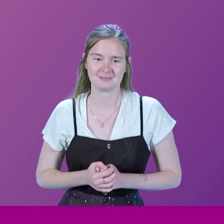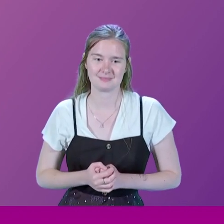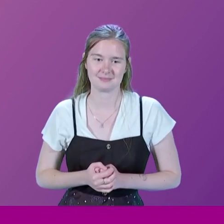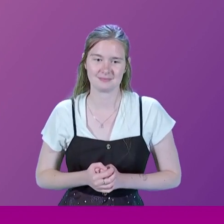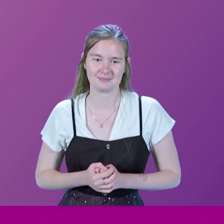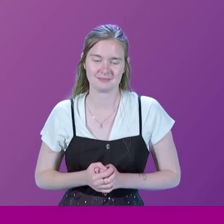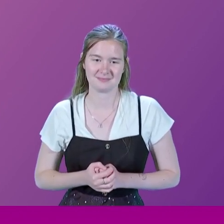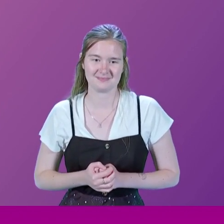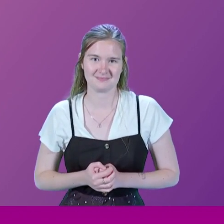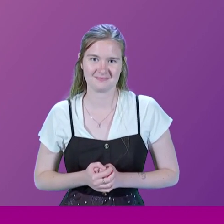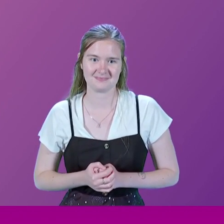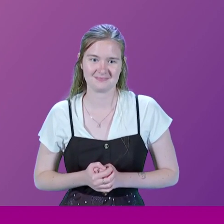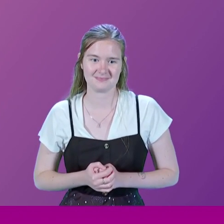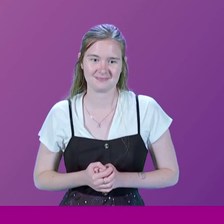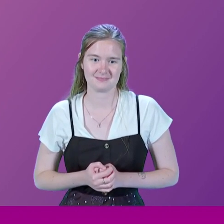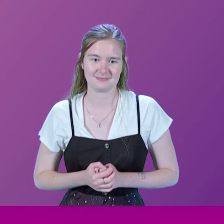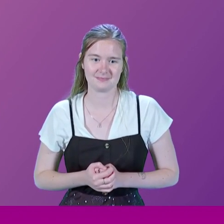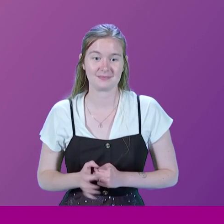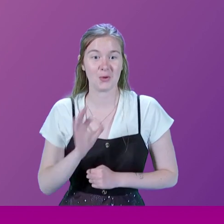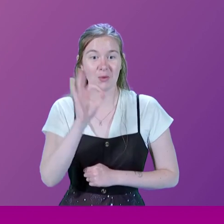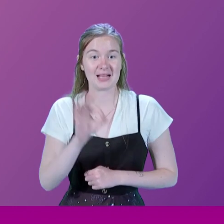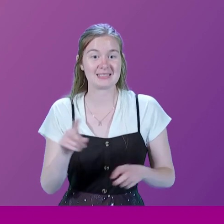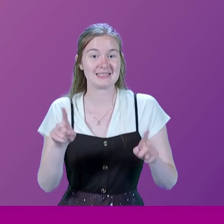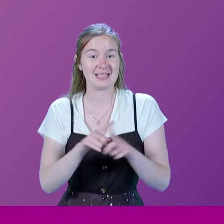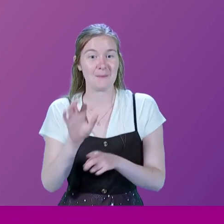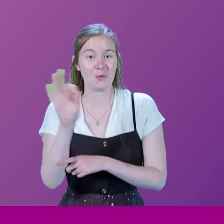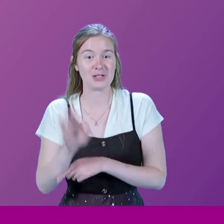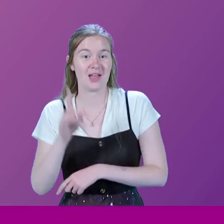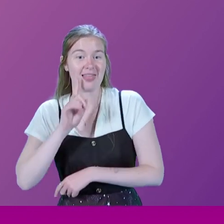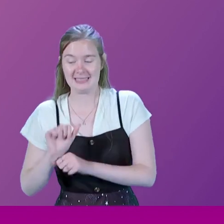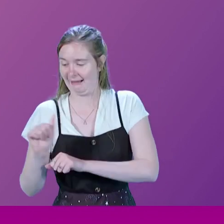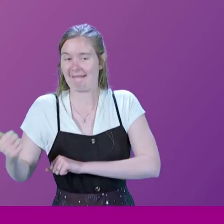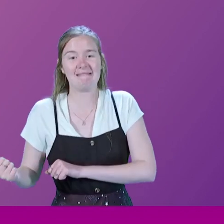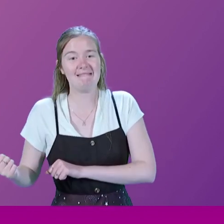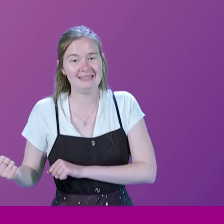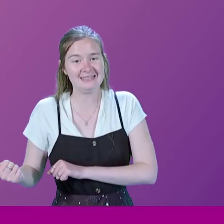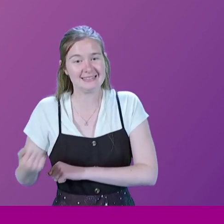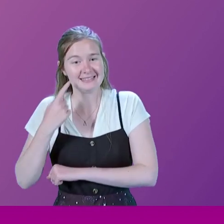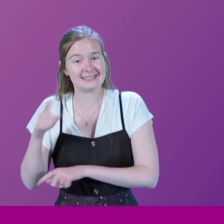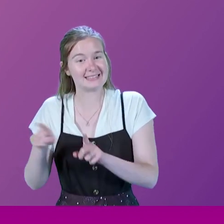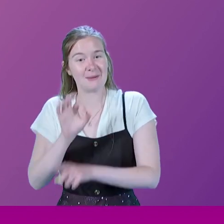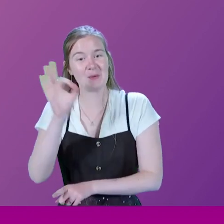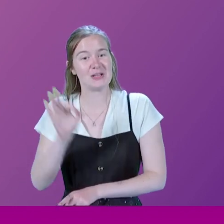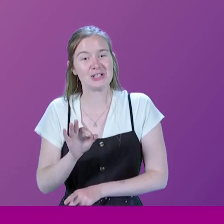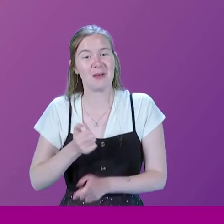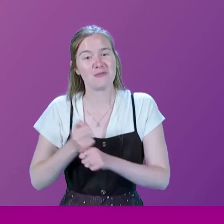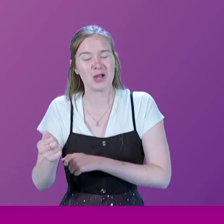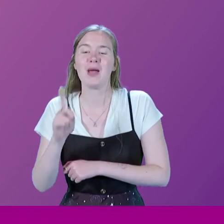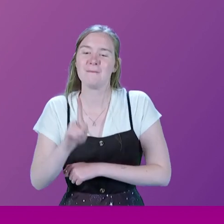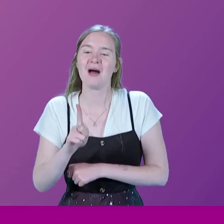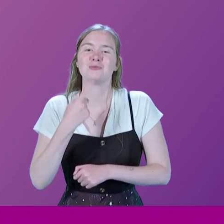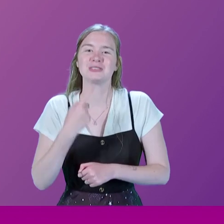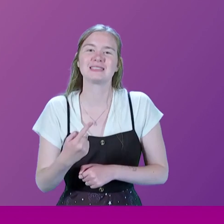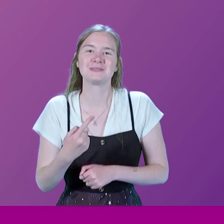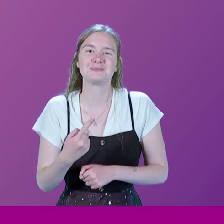I was going to ask exactly the same question as the lady sitting next to me about railways. But I will say that